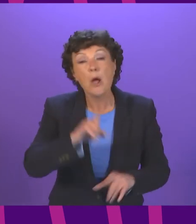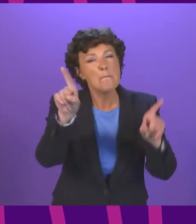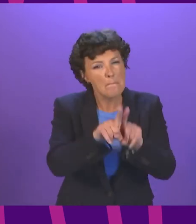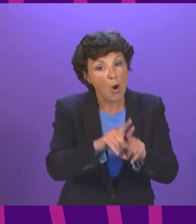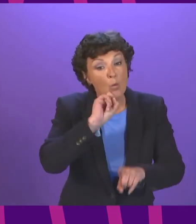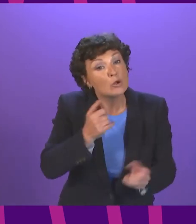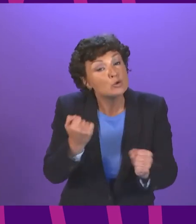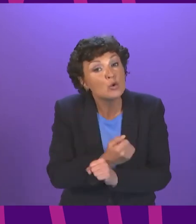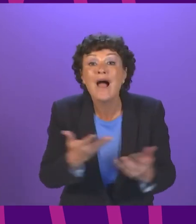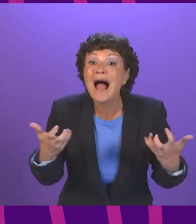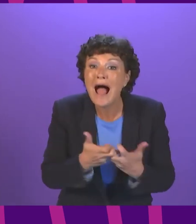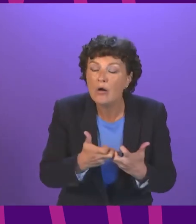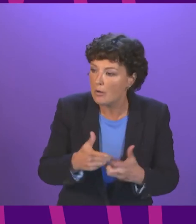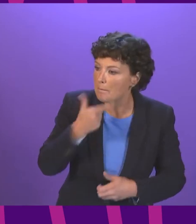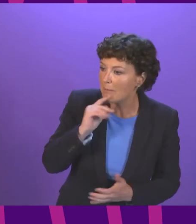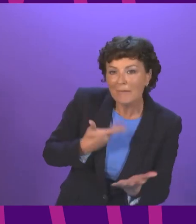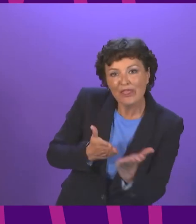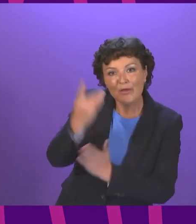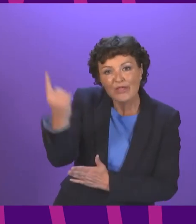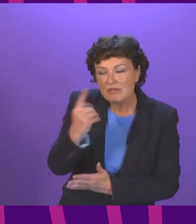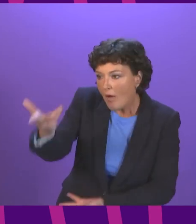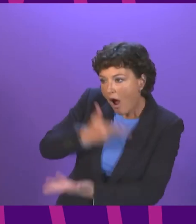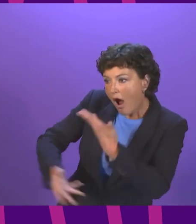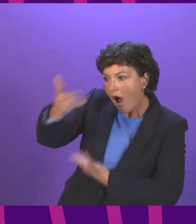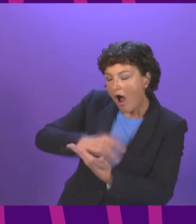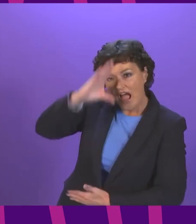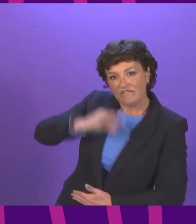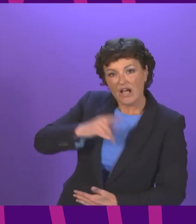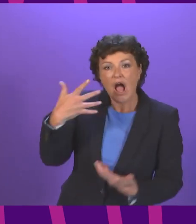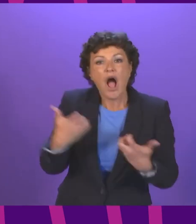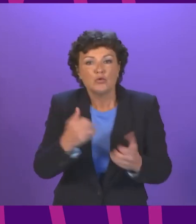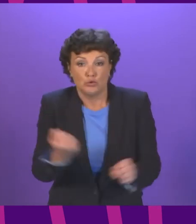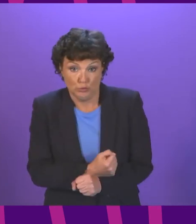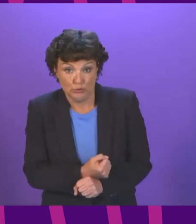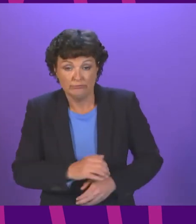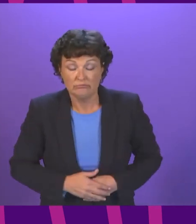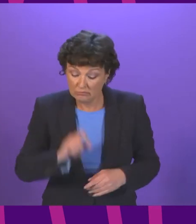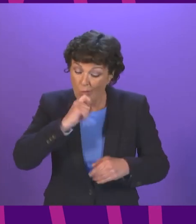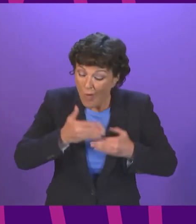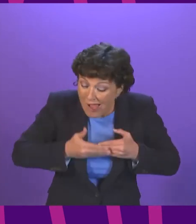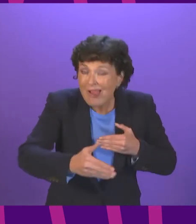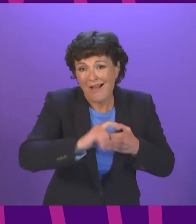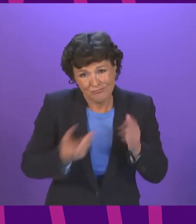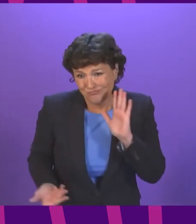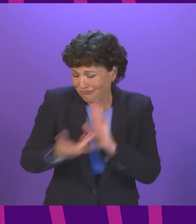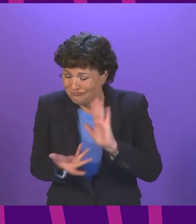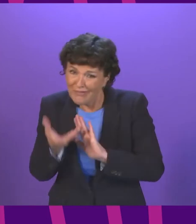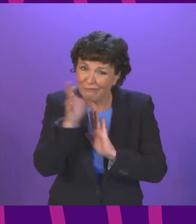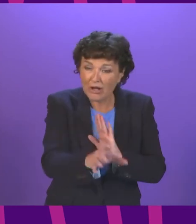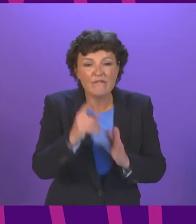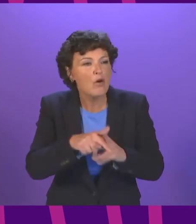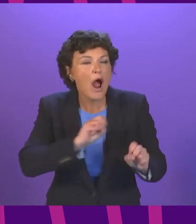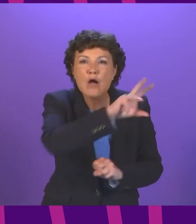experience. £250 million in additional funding will be invested across the Parliament to support better outreach, treatment,